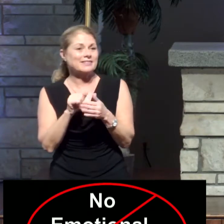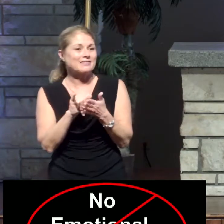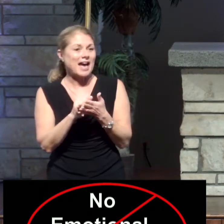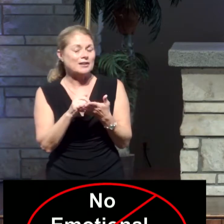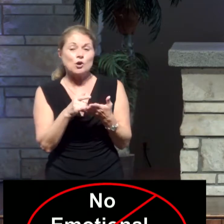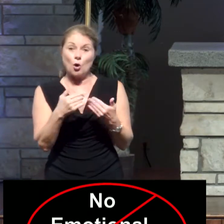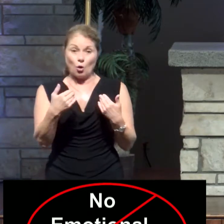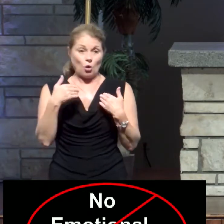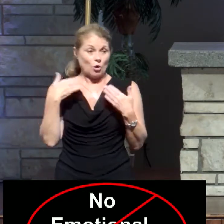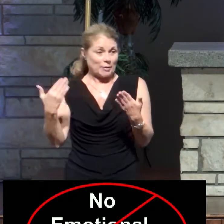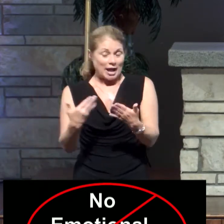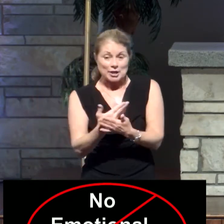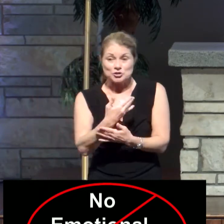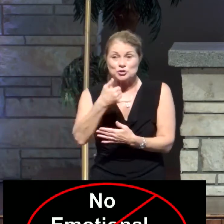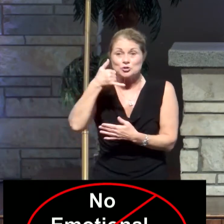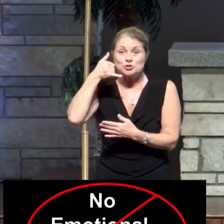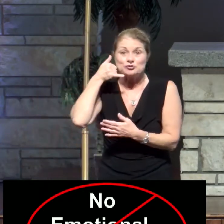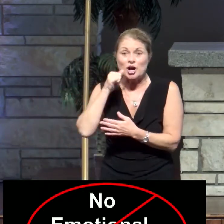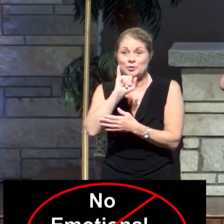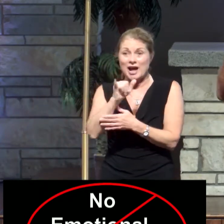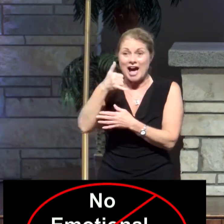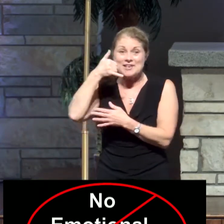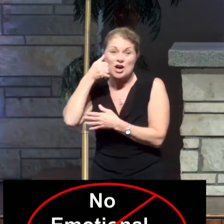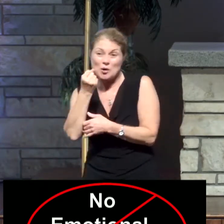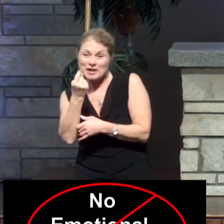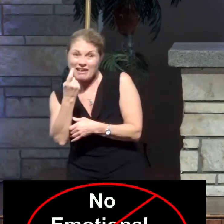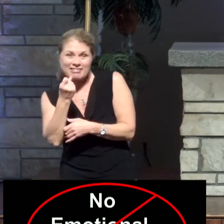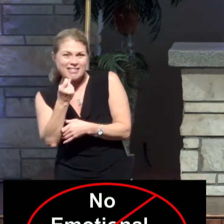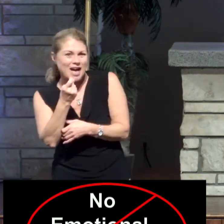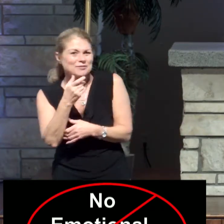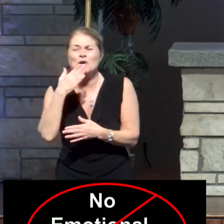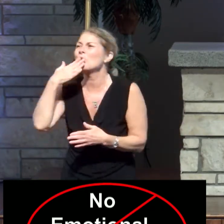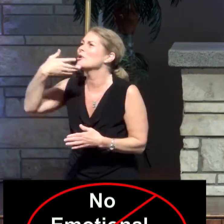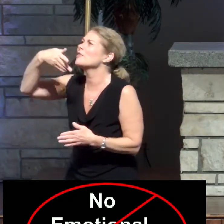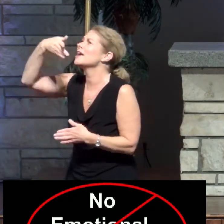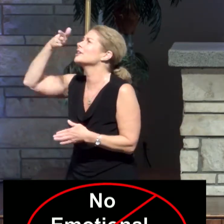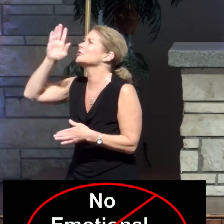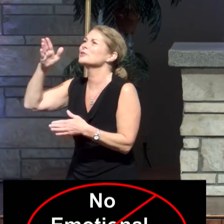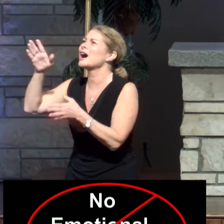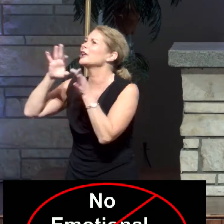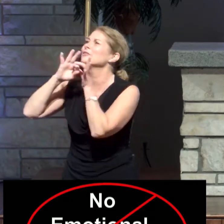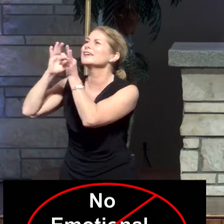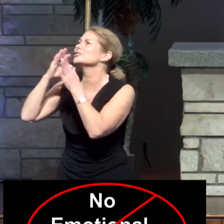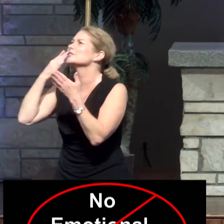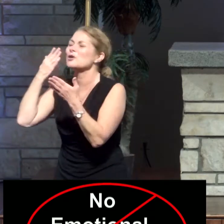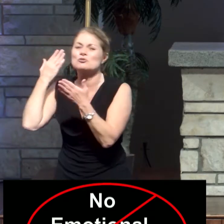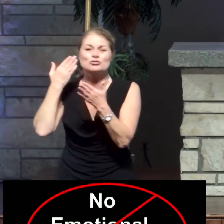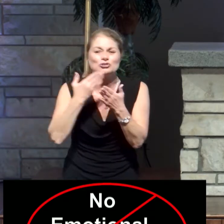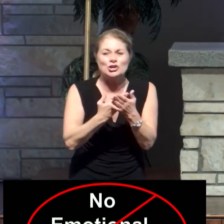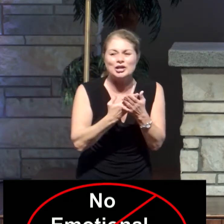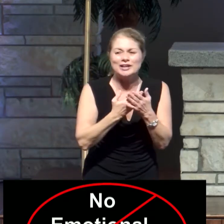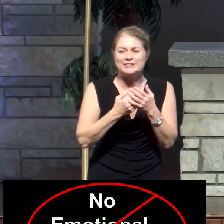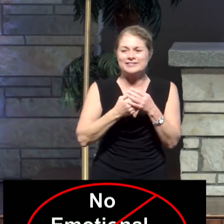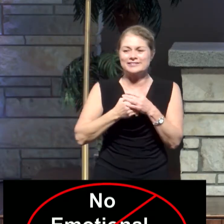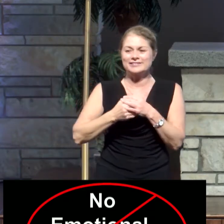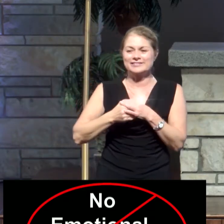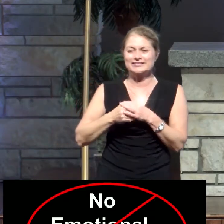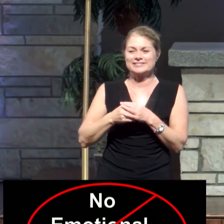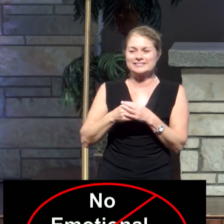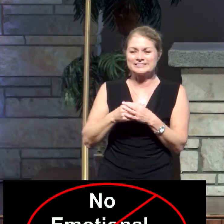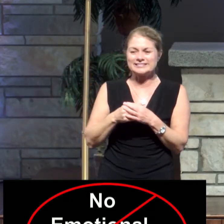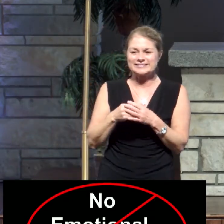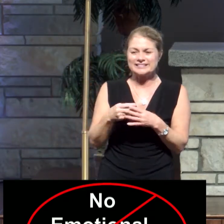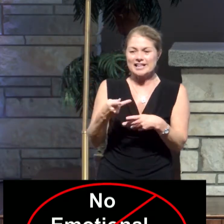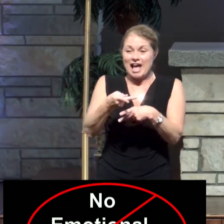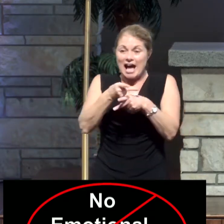iPhone 11. This is wonderful. God, my relationship with you is so good. I've got no keeping stories. A